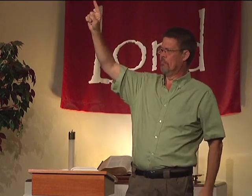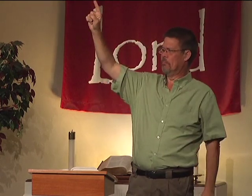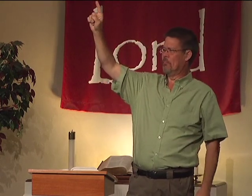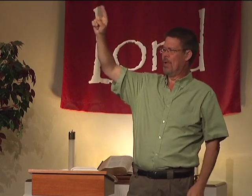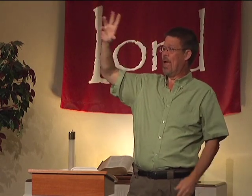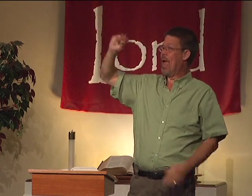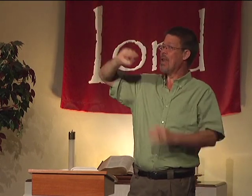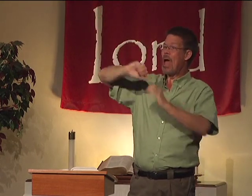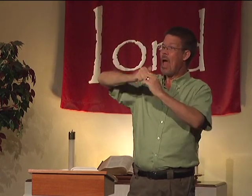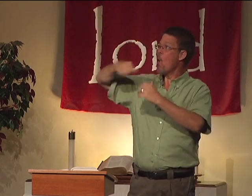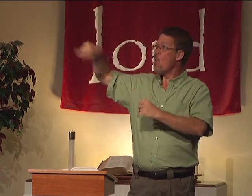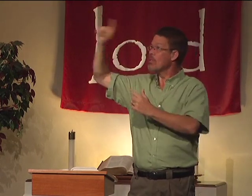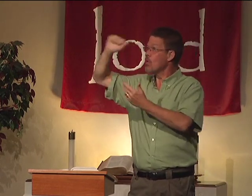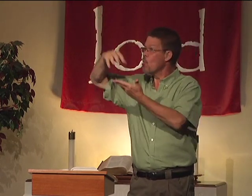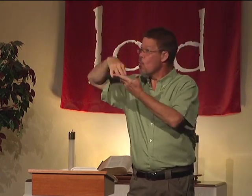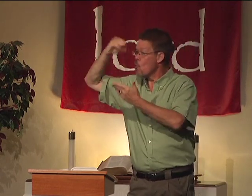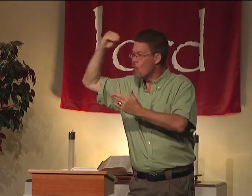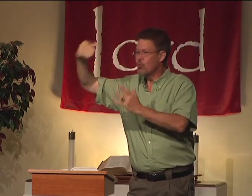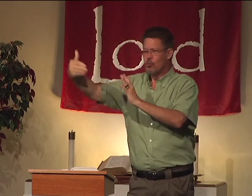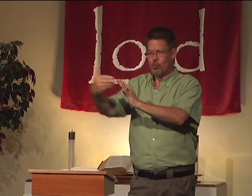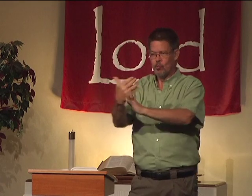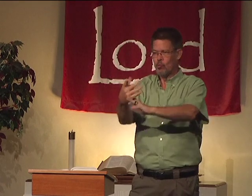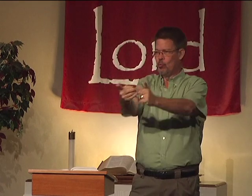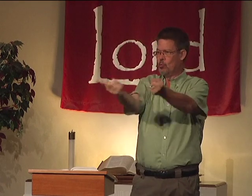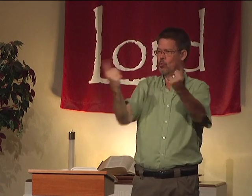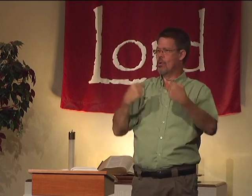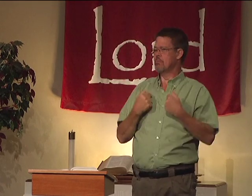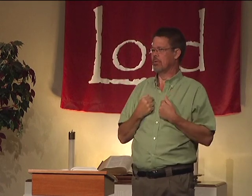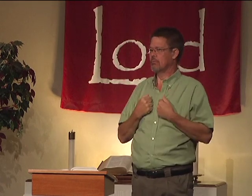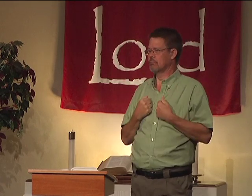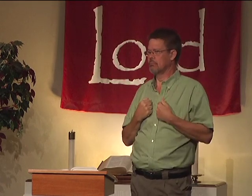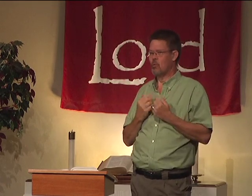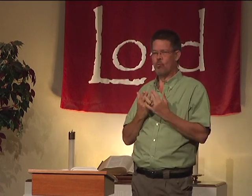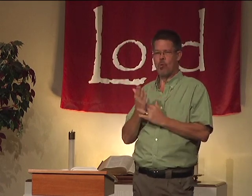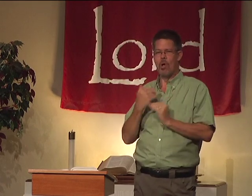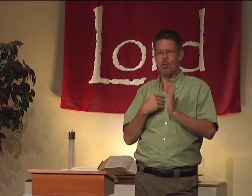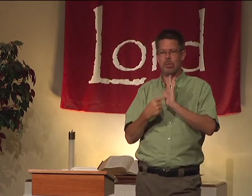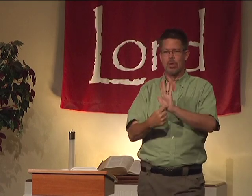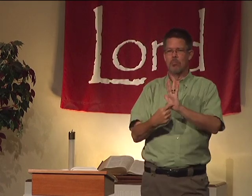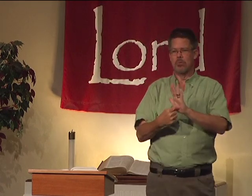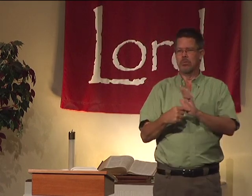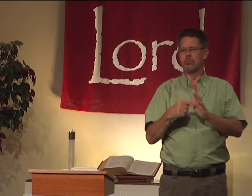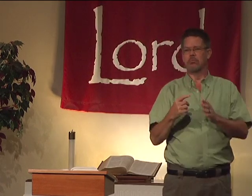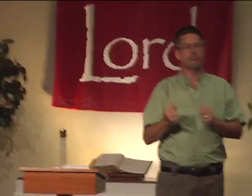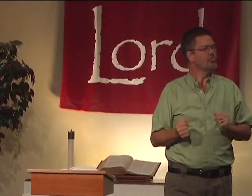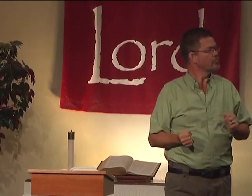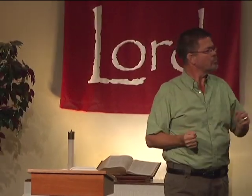they need to know him. And how they can learn is through you and me, through our example.